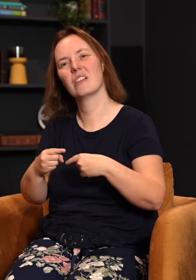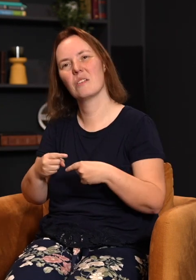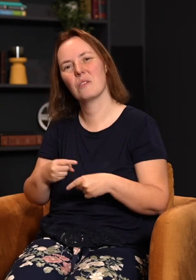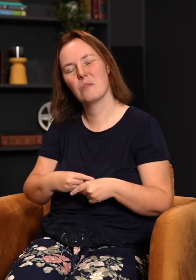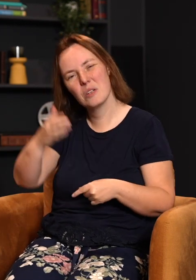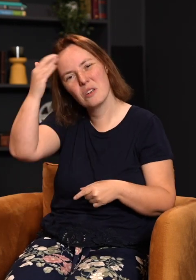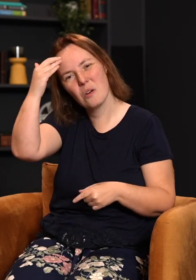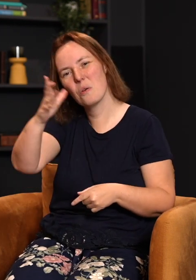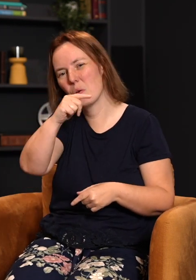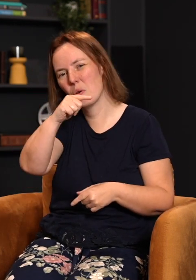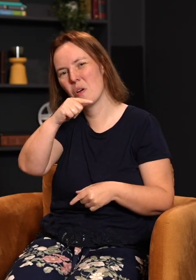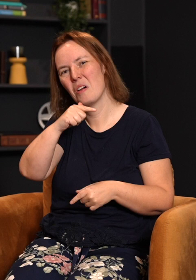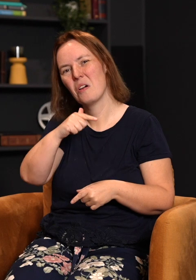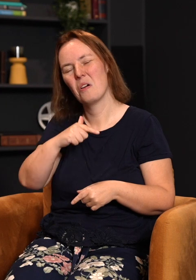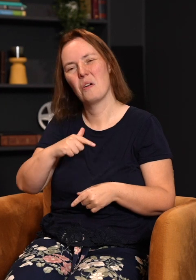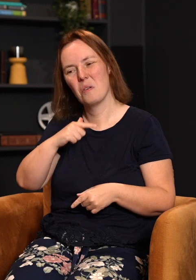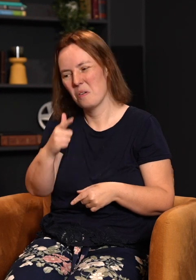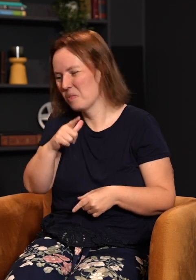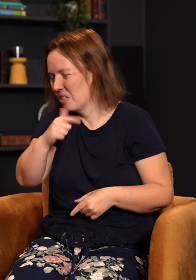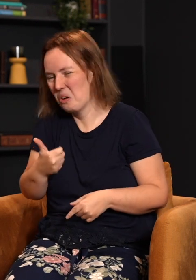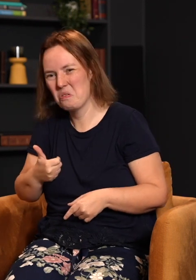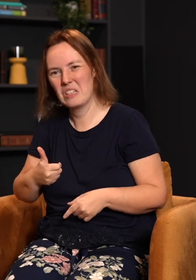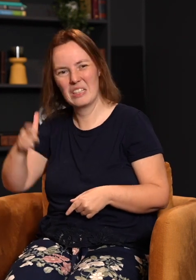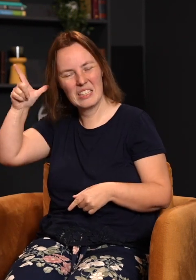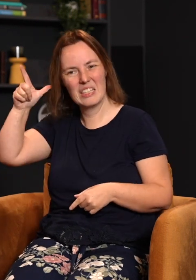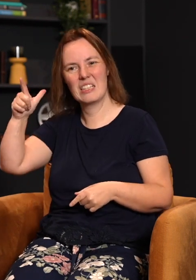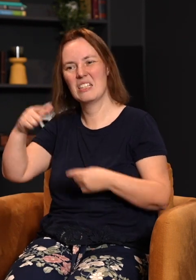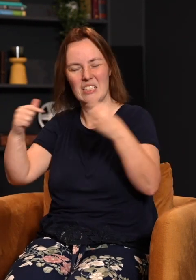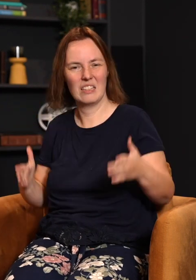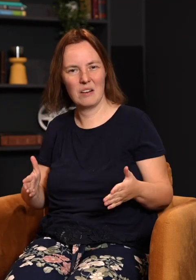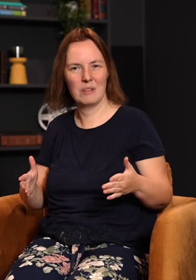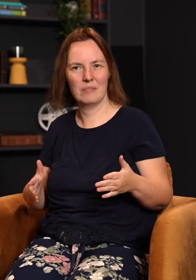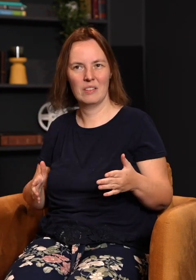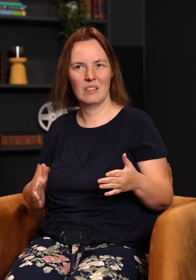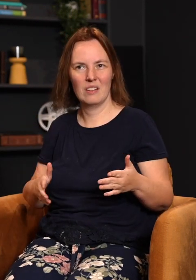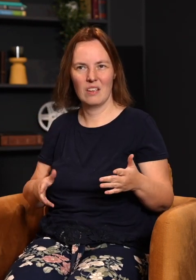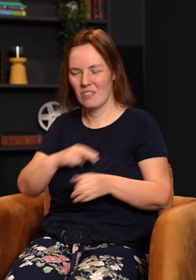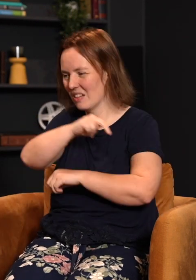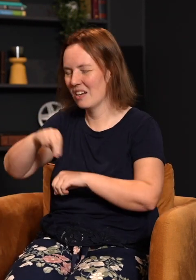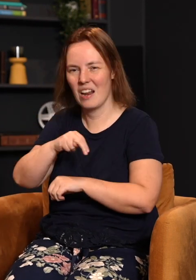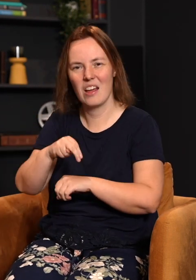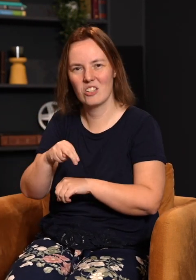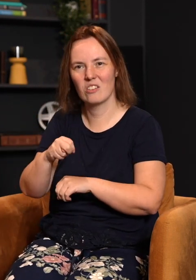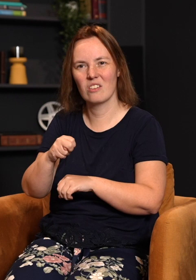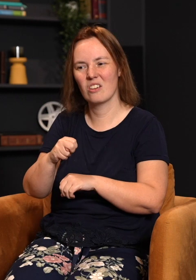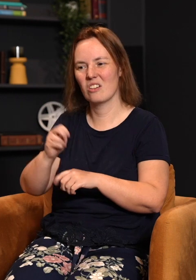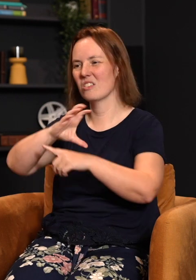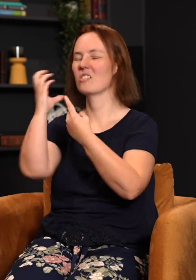But when we know who we are, we don't listen to the enemy. We don't take our cues from him. Even if our natural circumstances seem